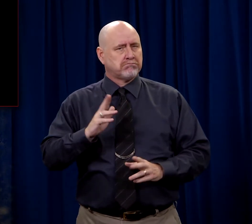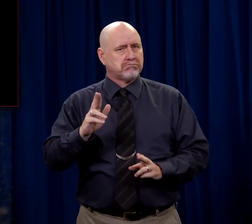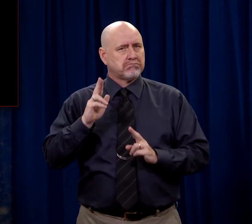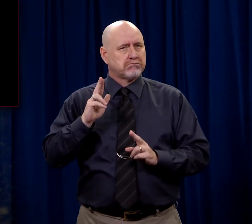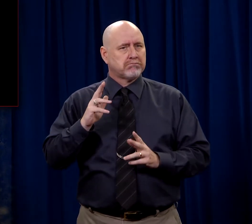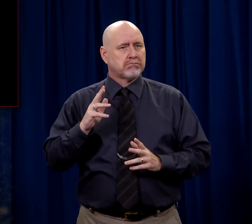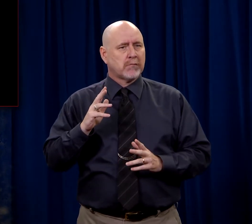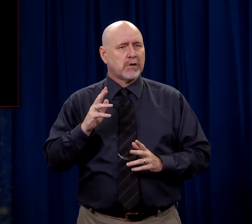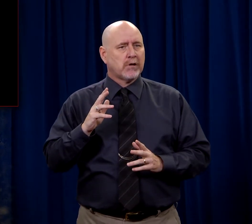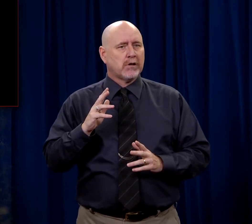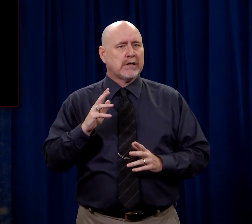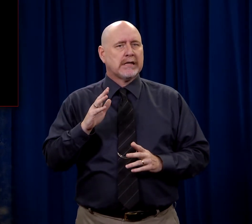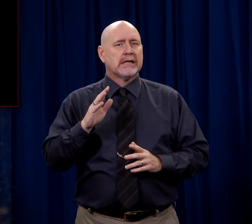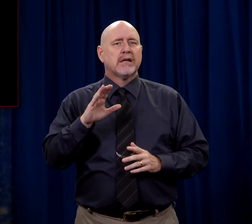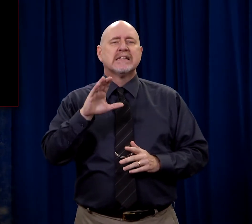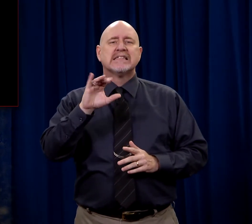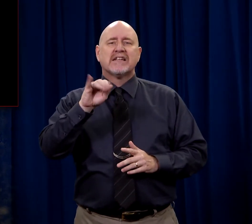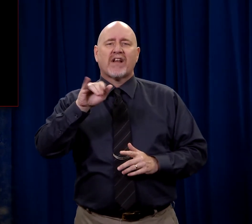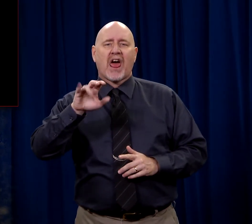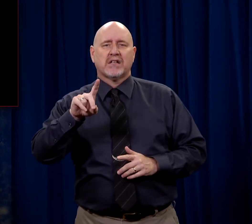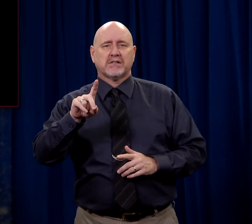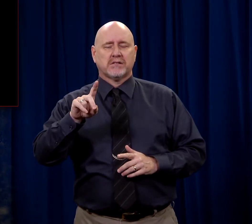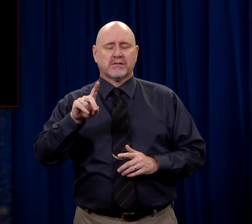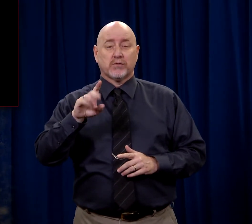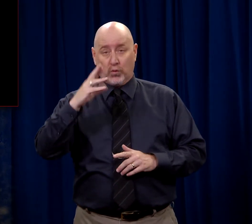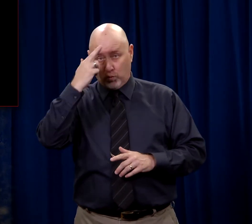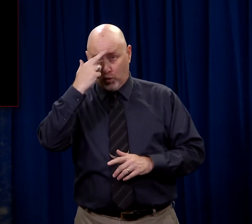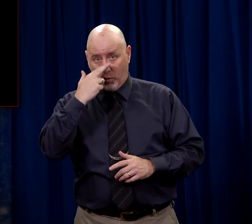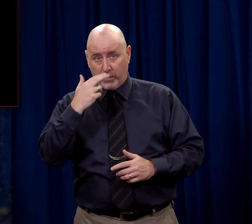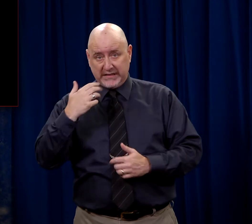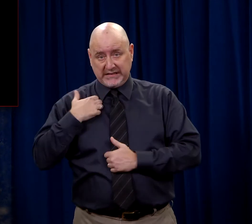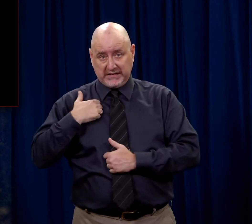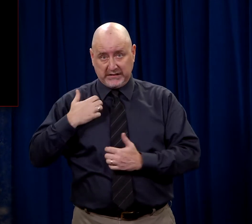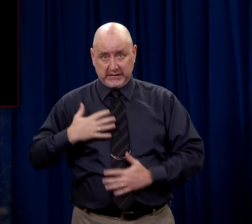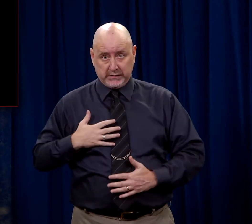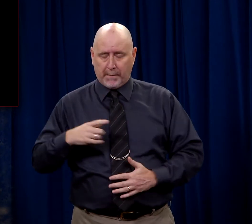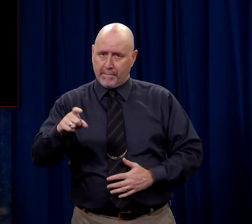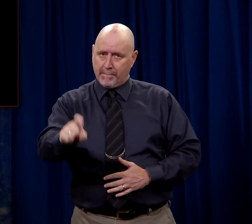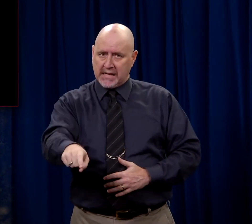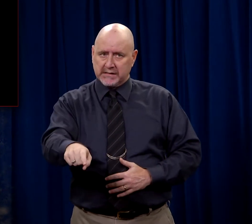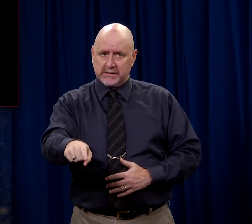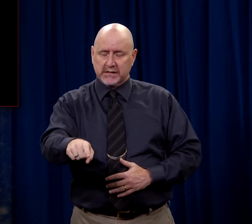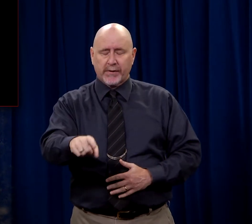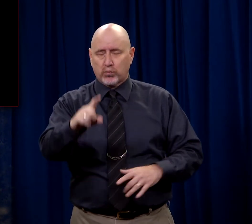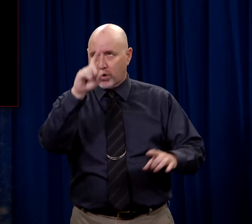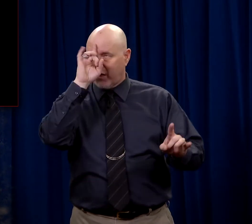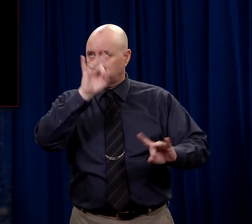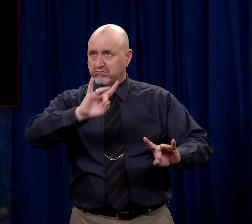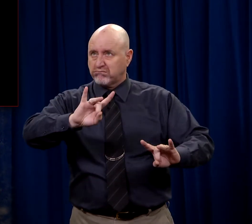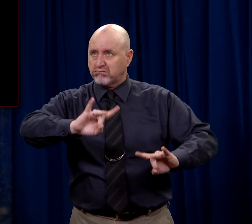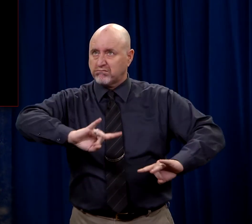was...his was a form of civilized violence. The Roman legionary must have been one of the most